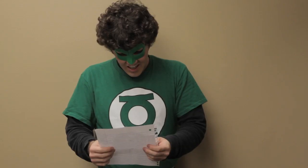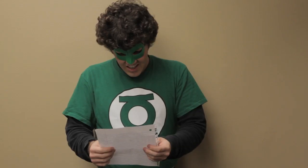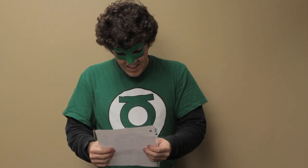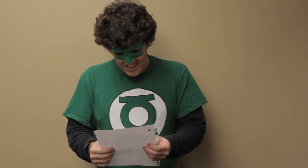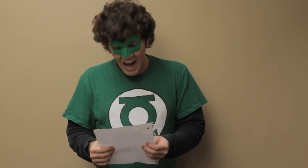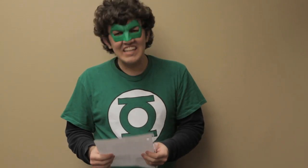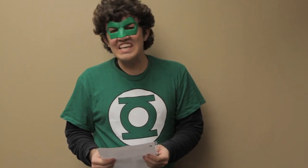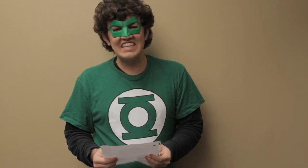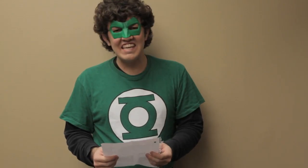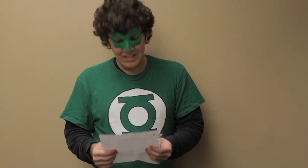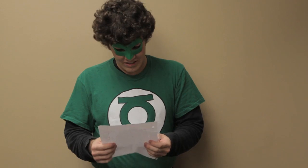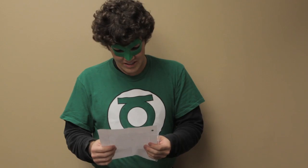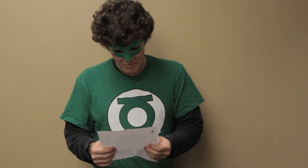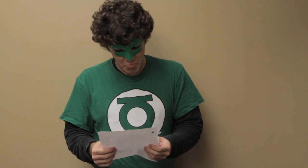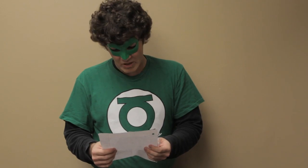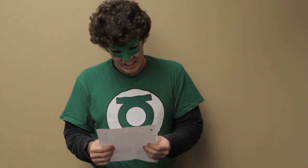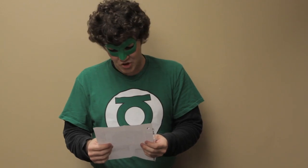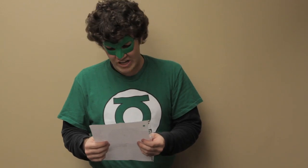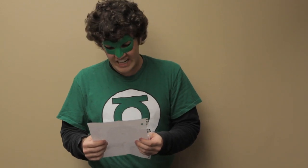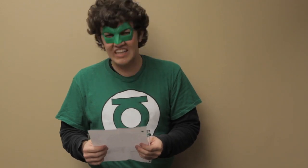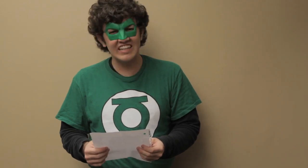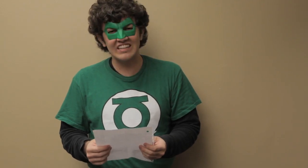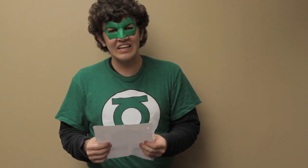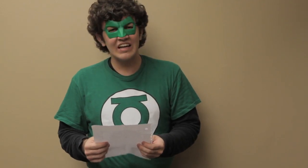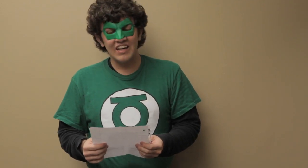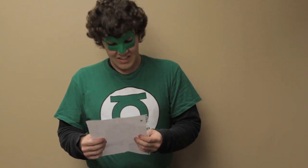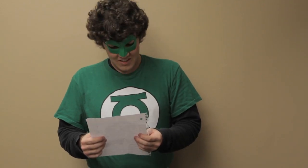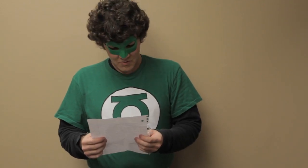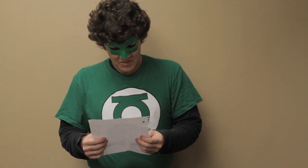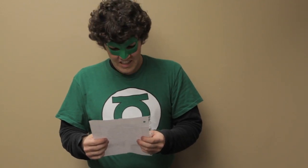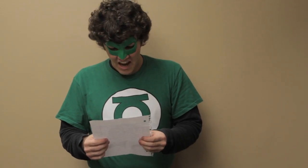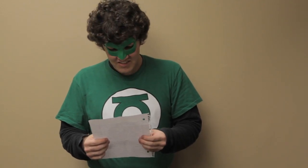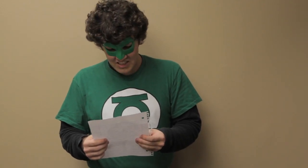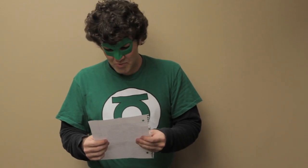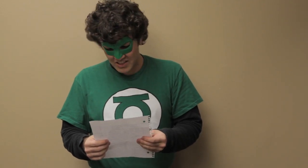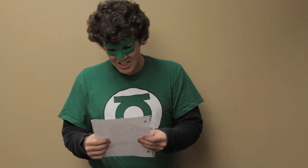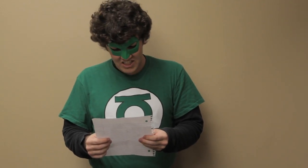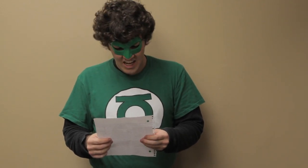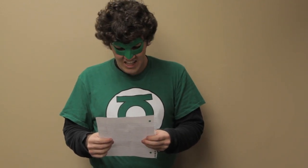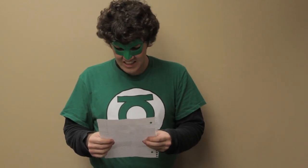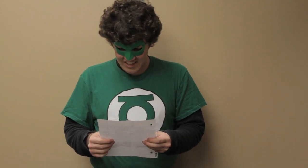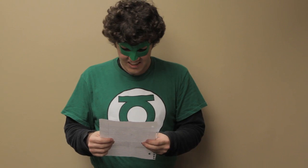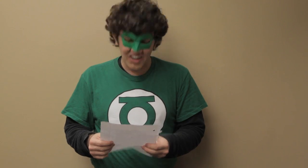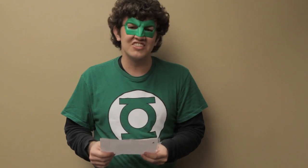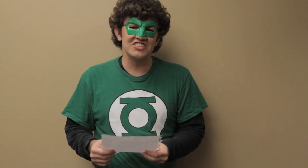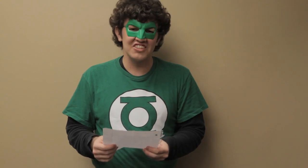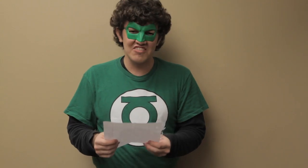It's not easy being green, having to spend each day like the colors of